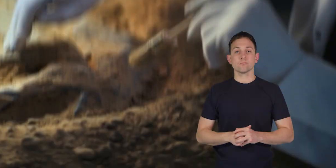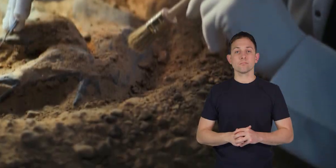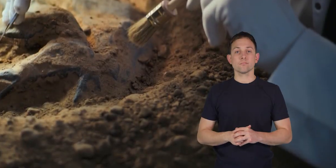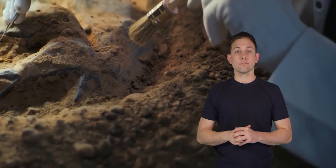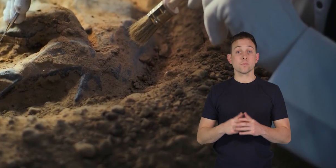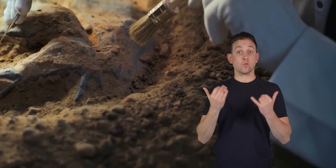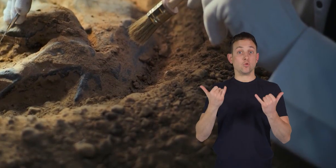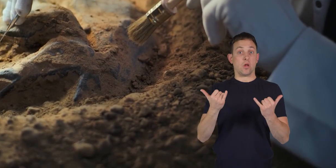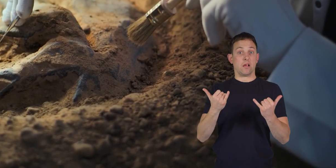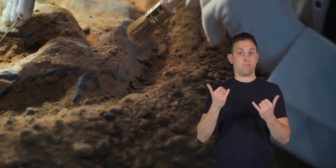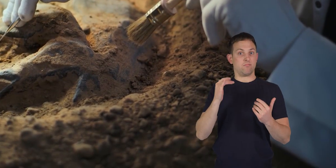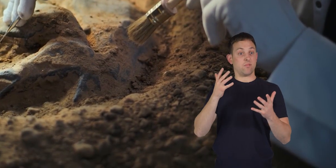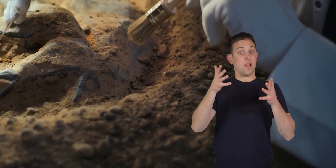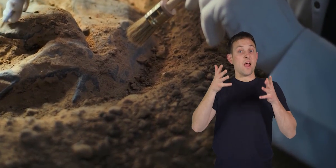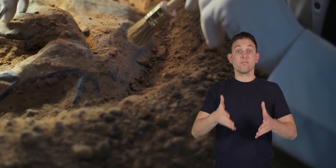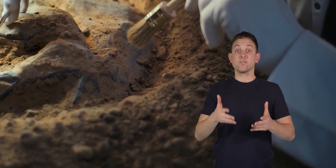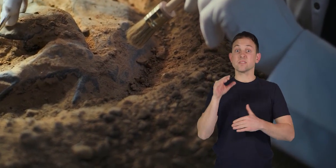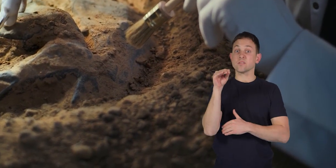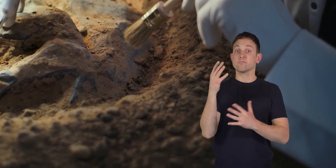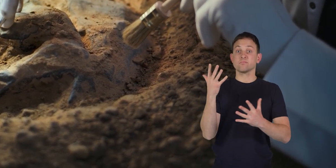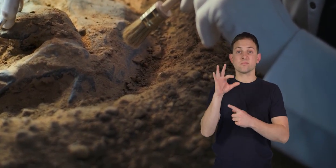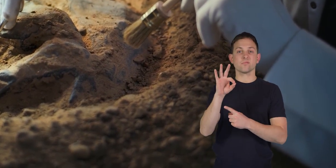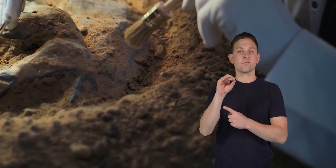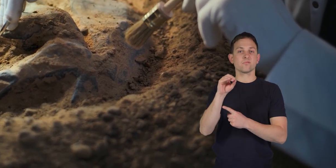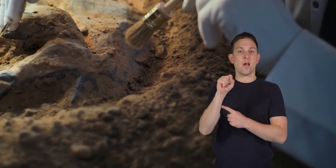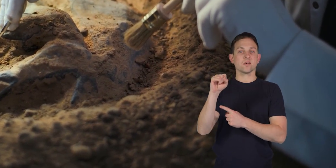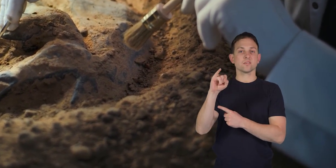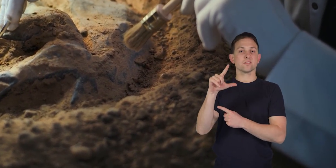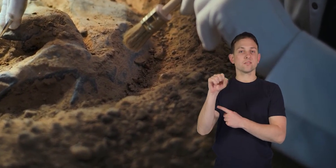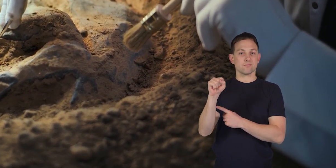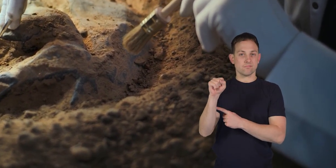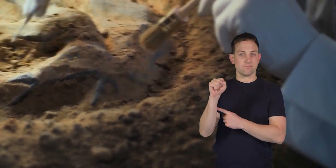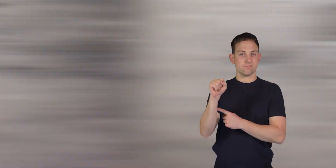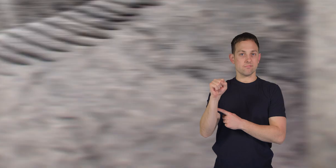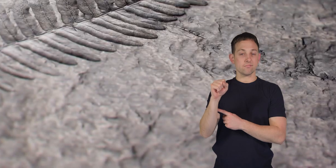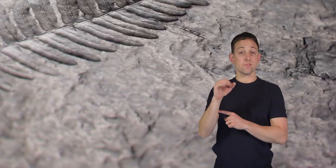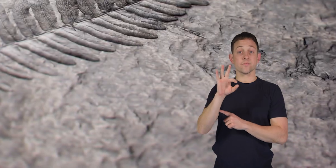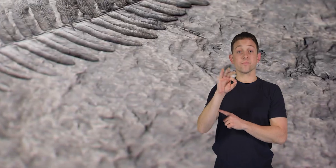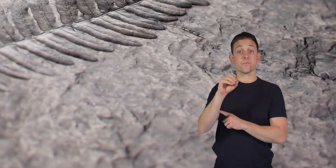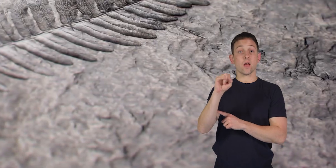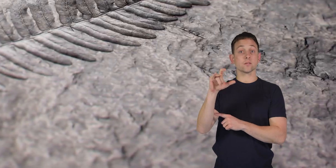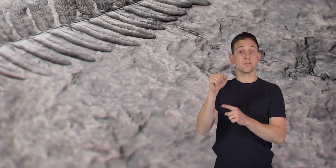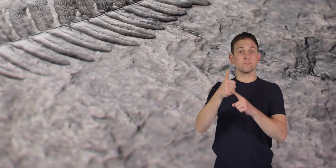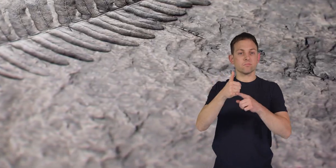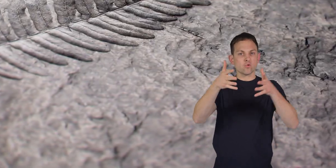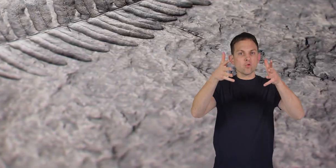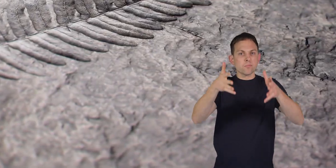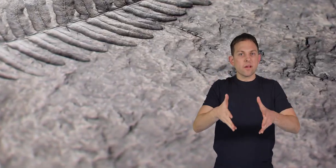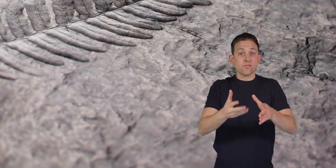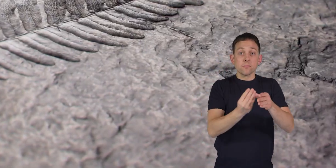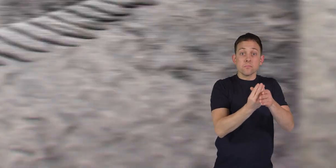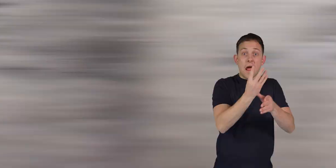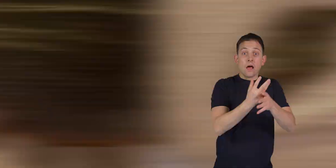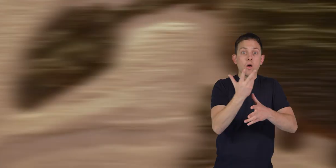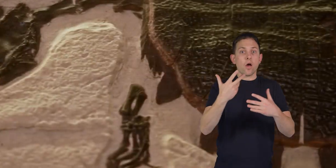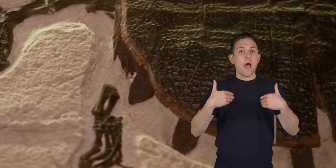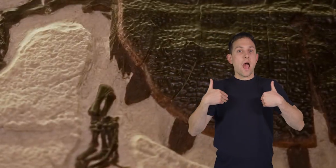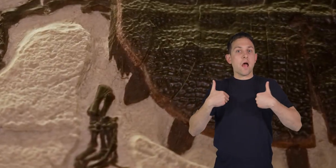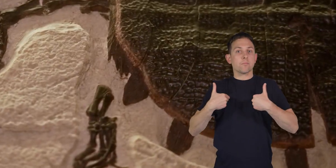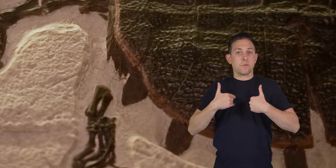Today, all that is left of dinosaurs are fossils. Fossils are the remains of plants and animals that